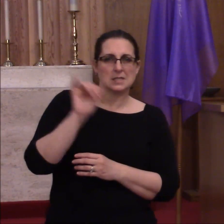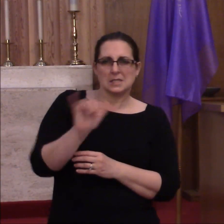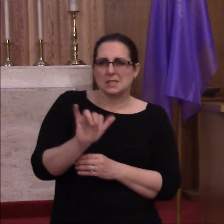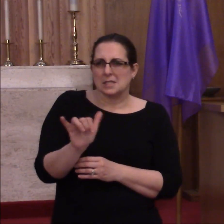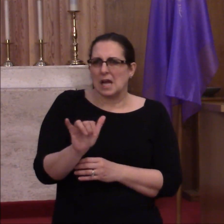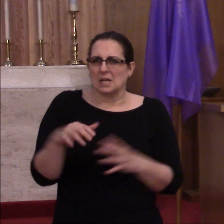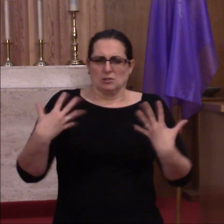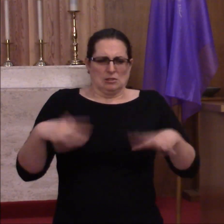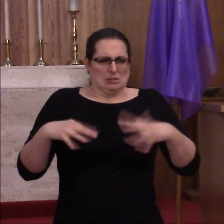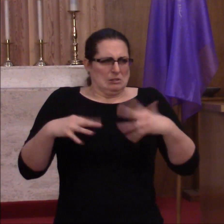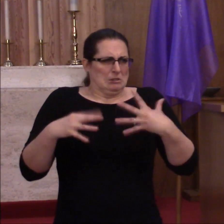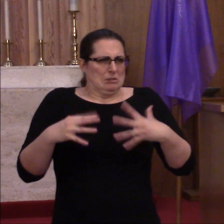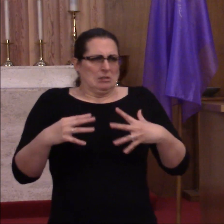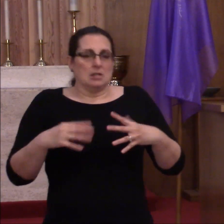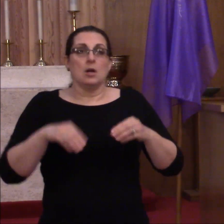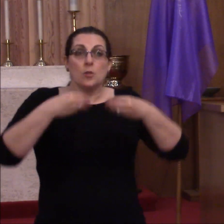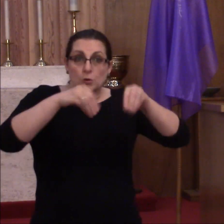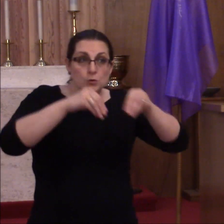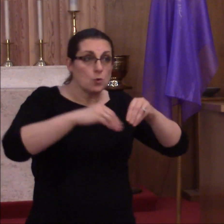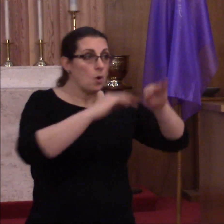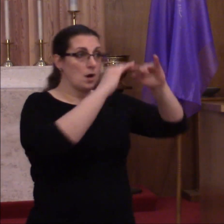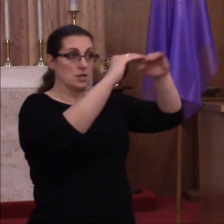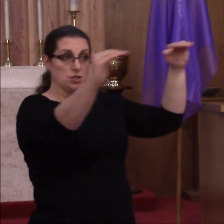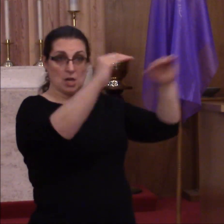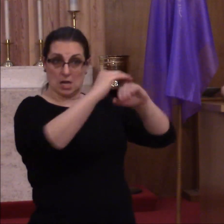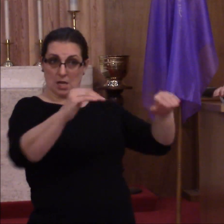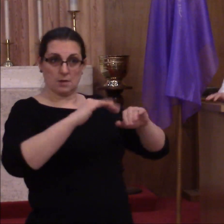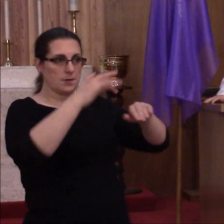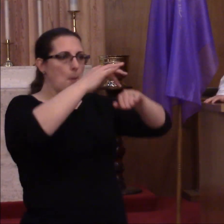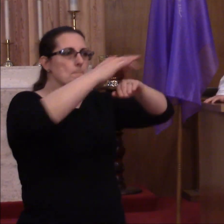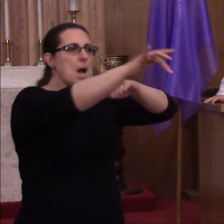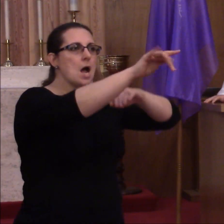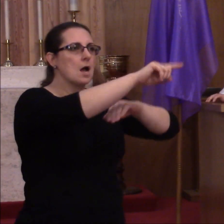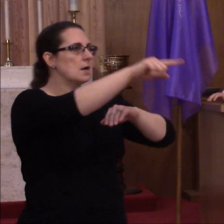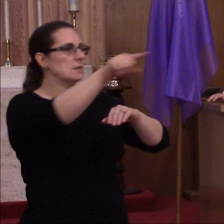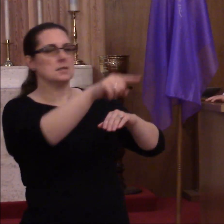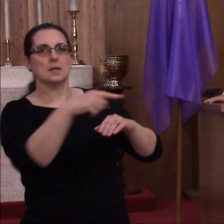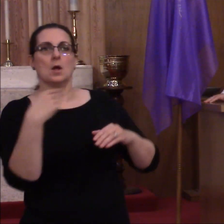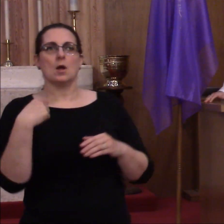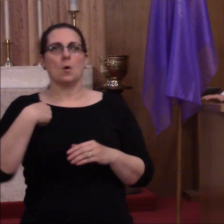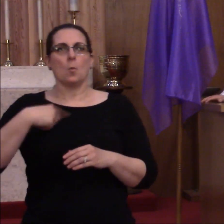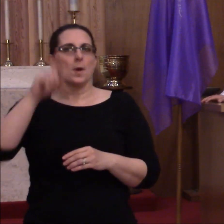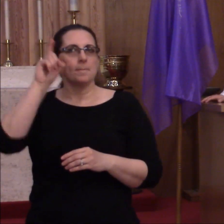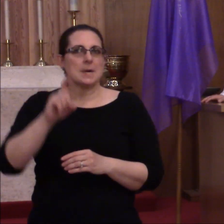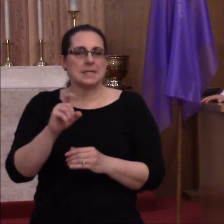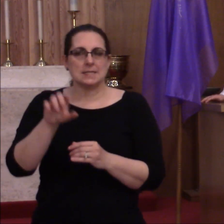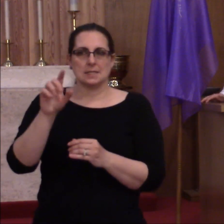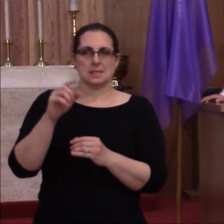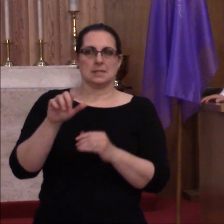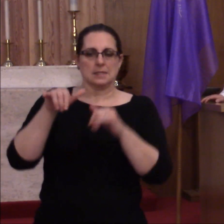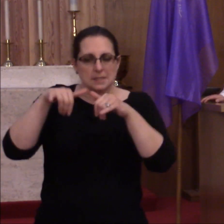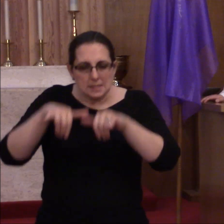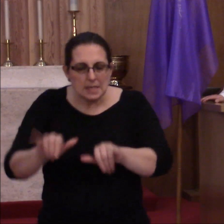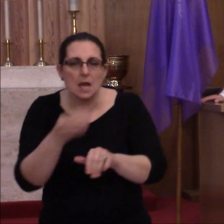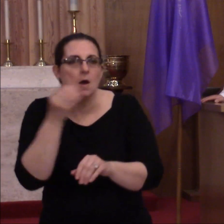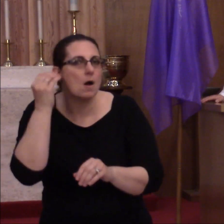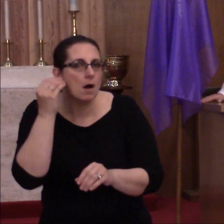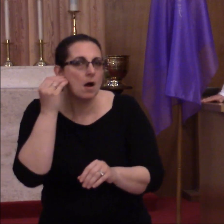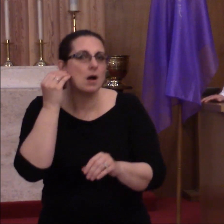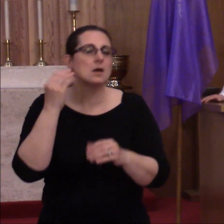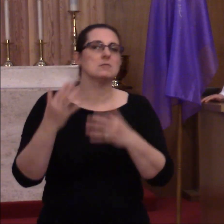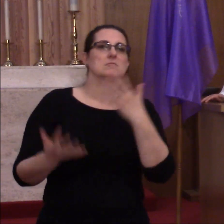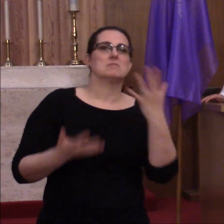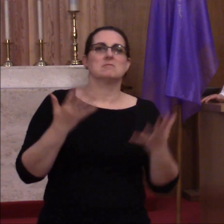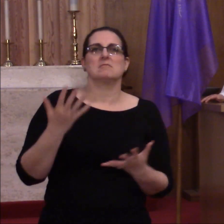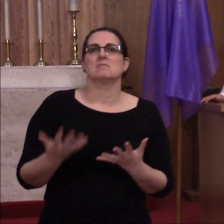The shelves in the grocery stores are bare. We are supposed to stay isolated at home. The stock market is at an